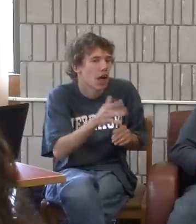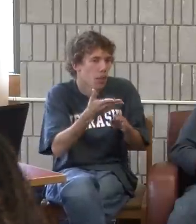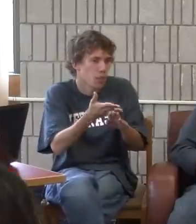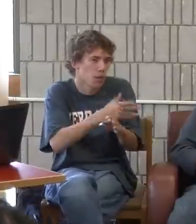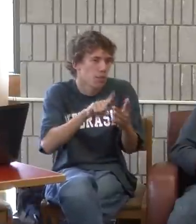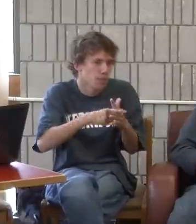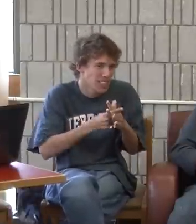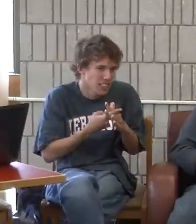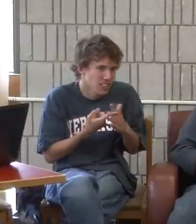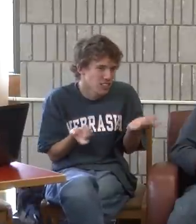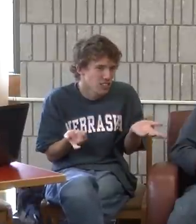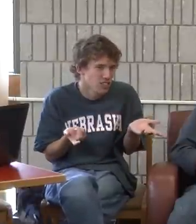have been like that from the beginning.